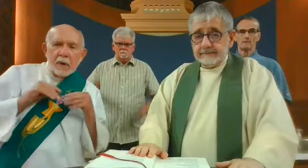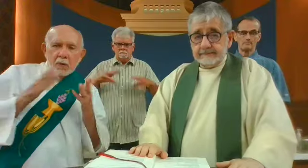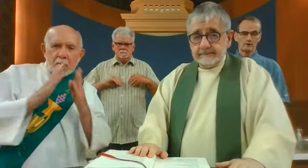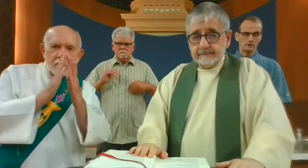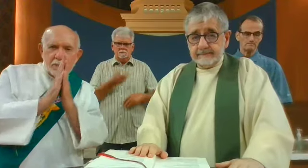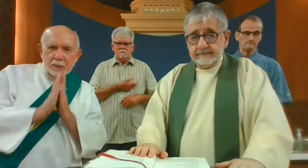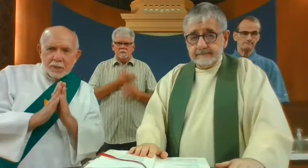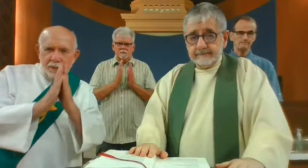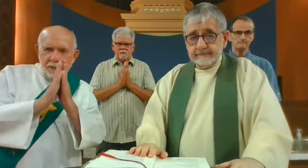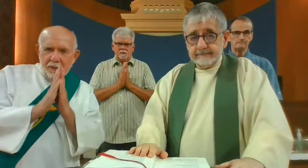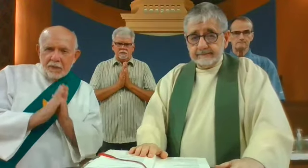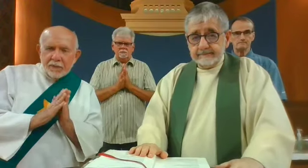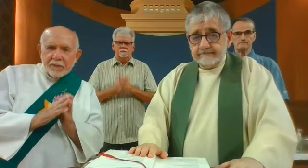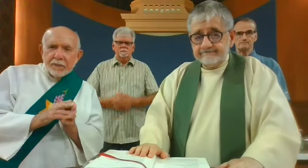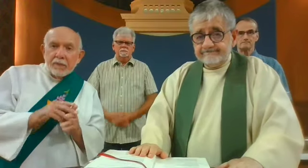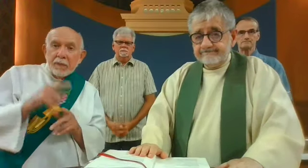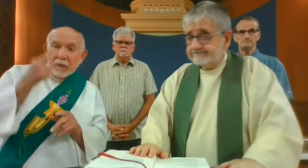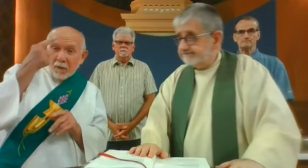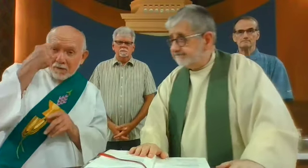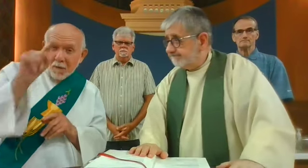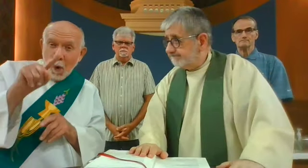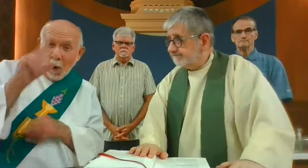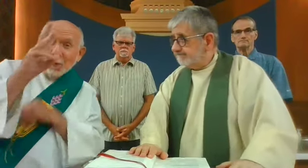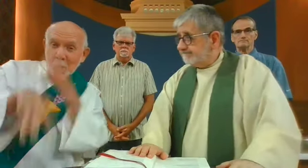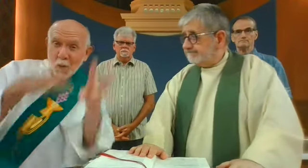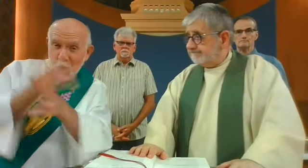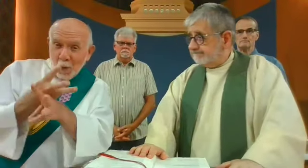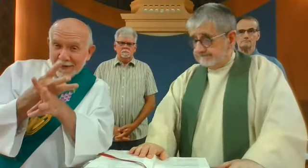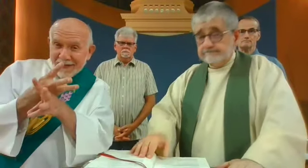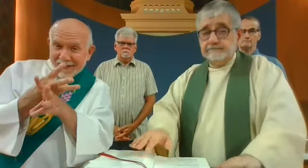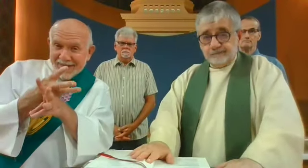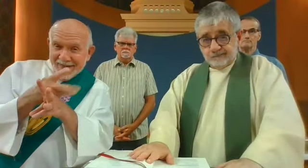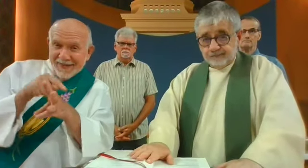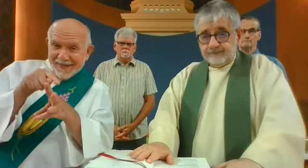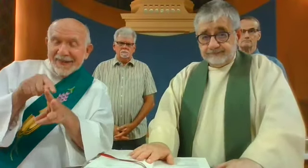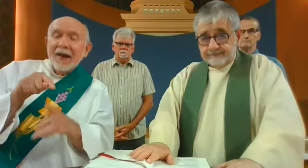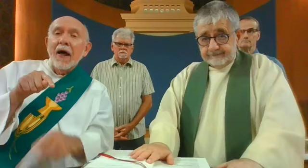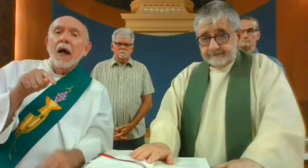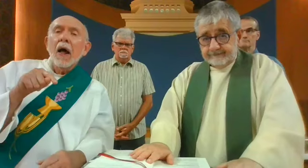the Lord, Lord, receive our prayers. For the world,